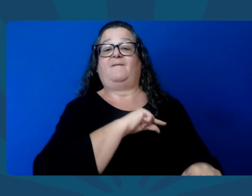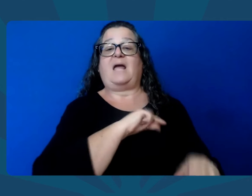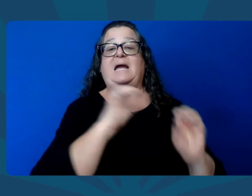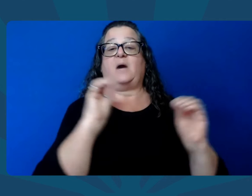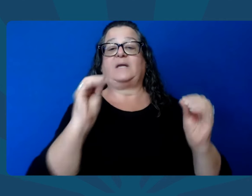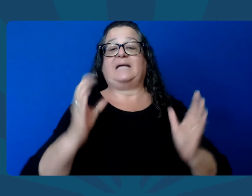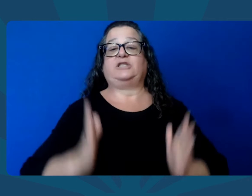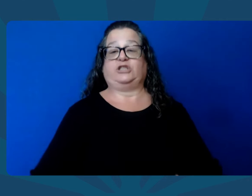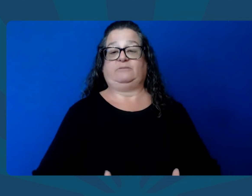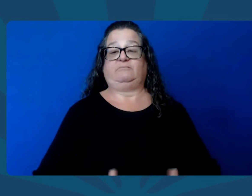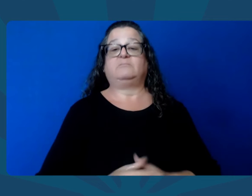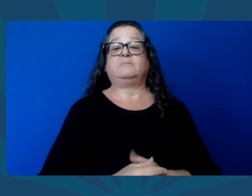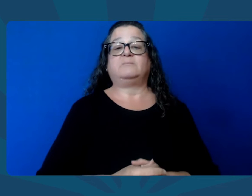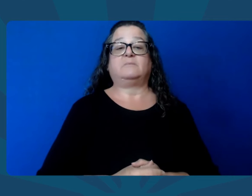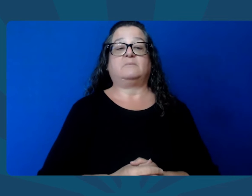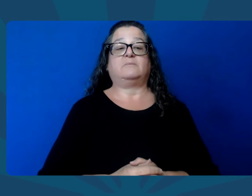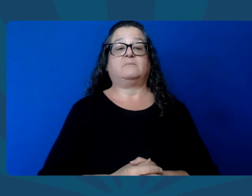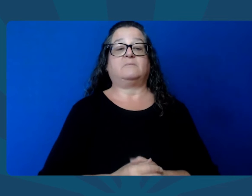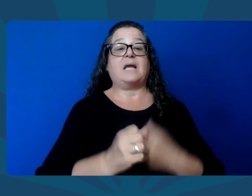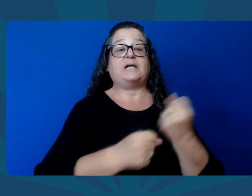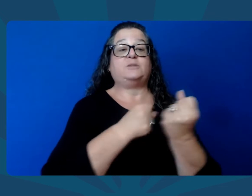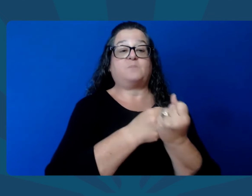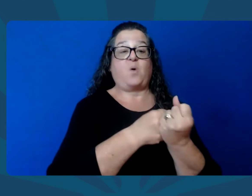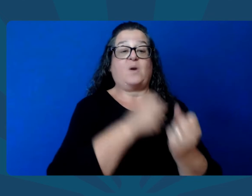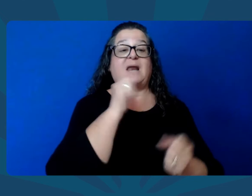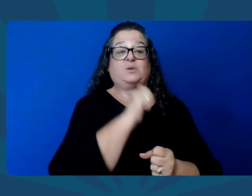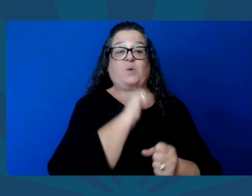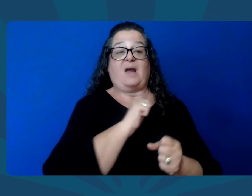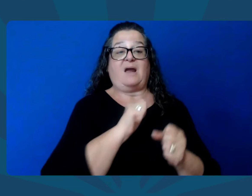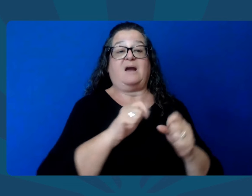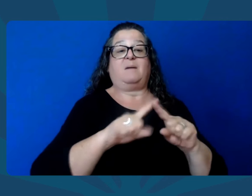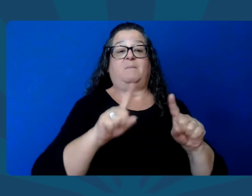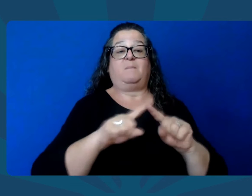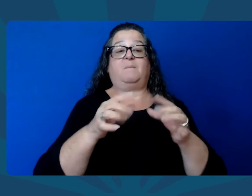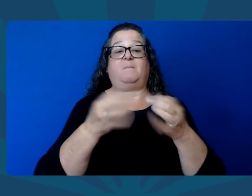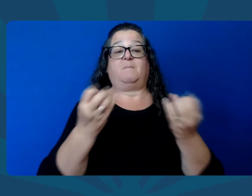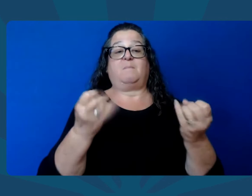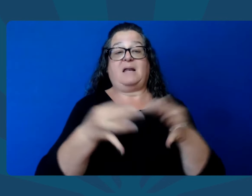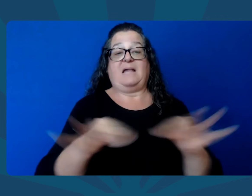supporting Arizona's multilingual learners,